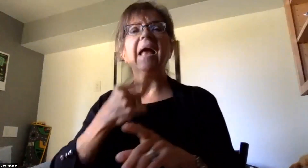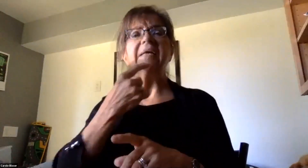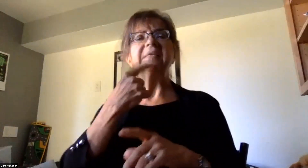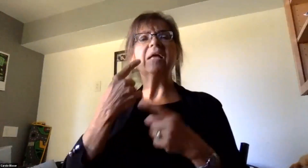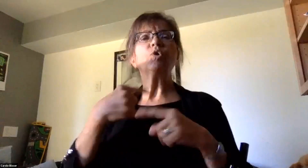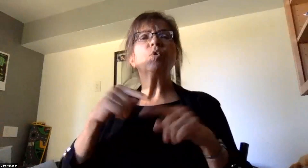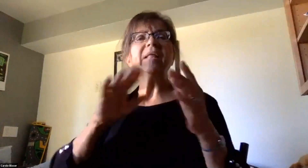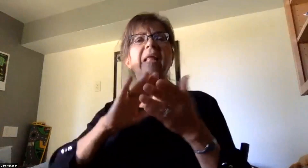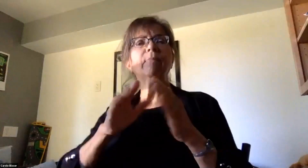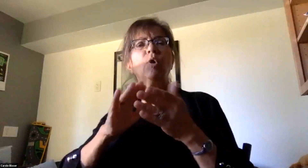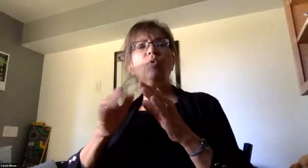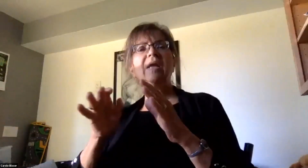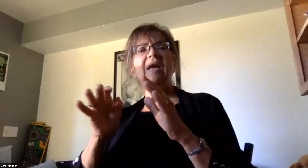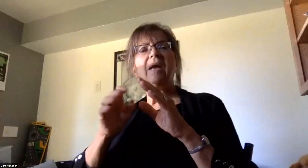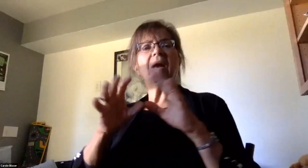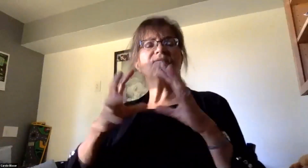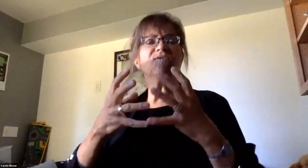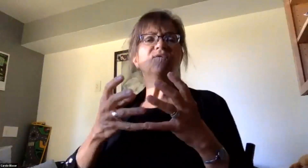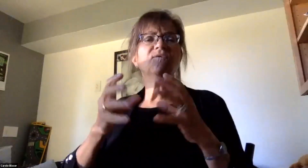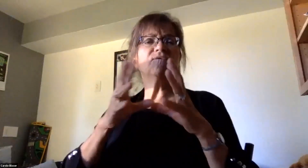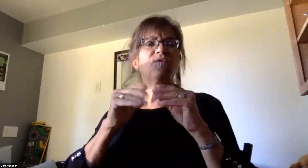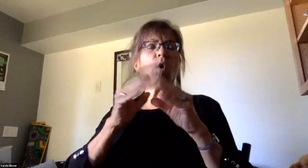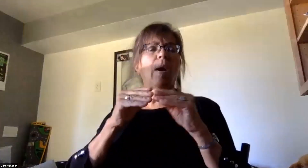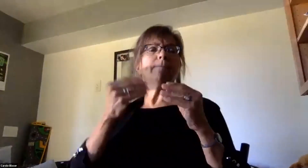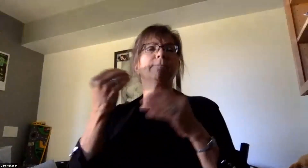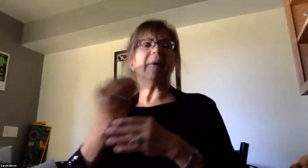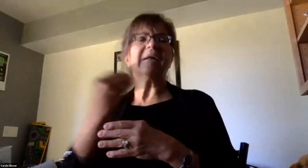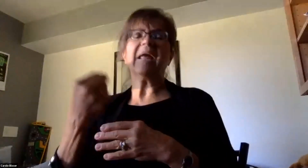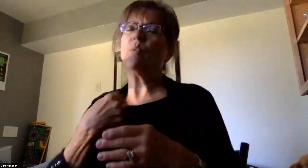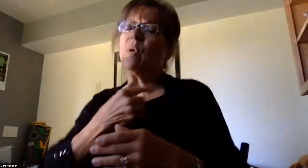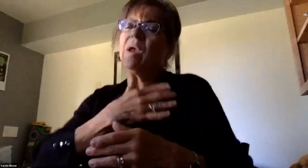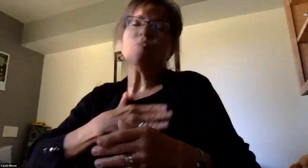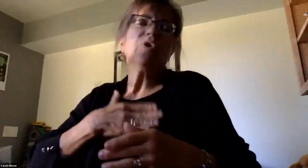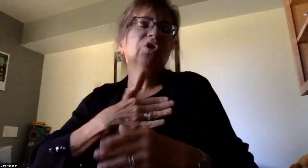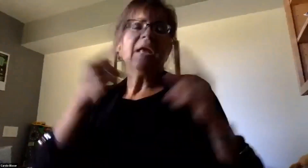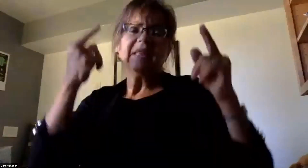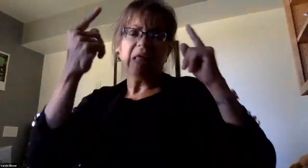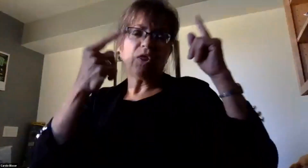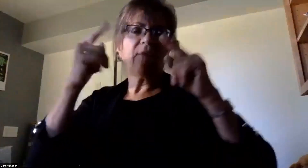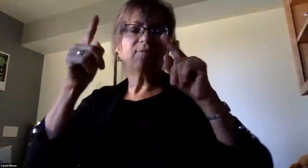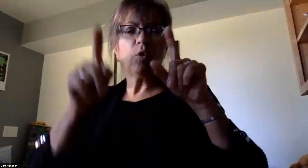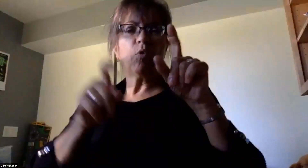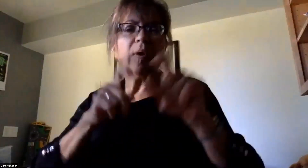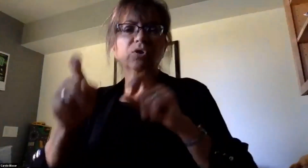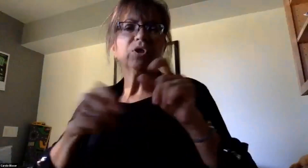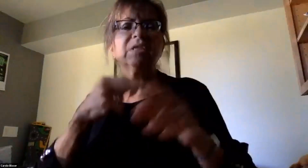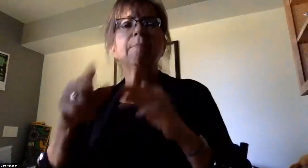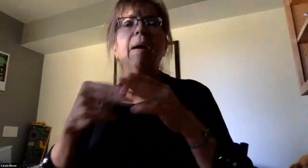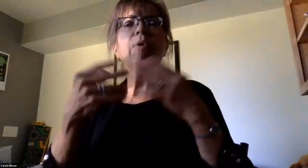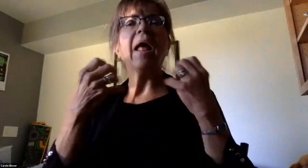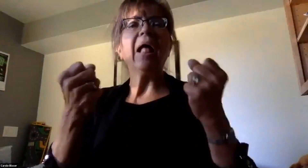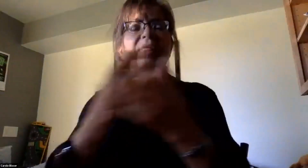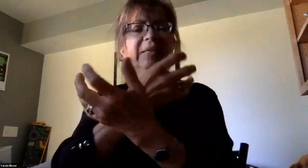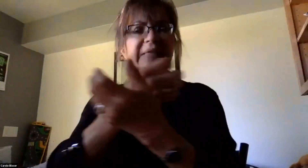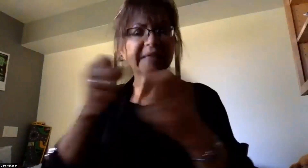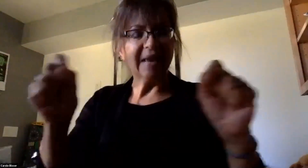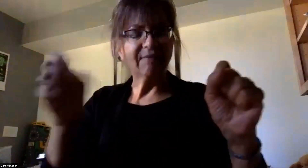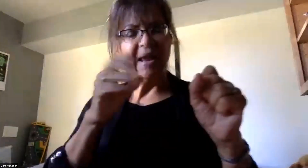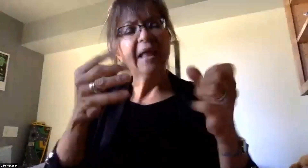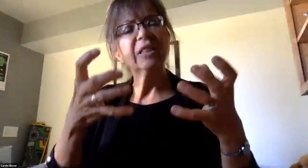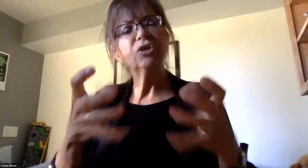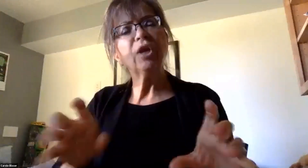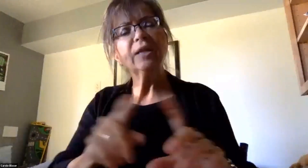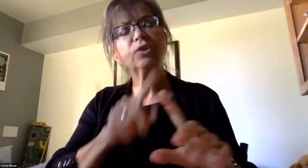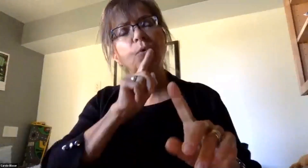community forum on Monday, we truly appreciate the thoughtful questions from the community focused on health and safety, and the opportunity to answer these questions